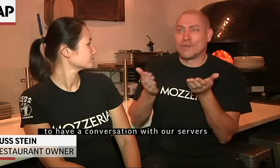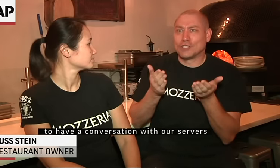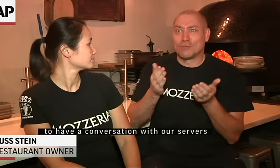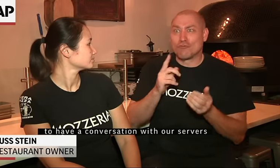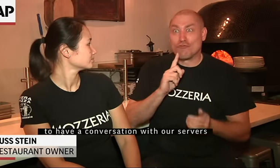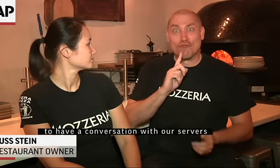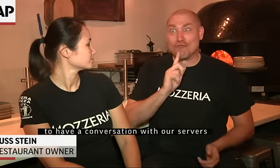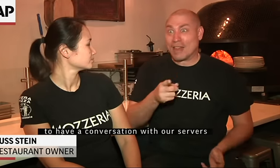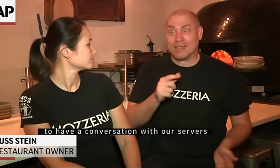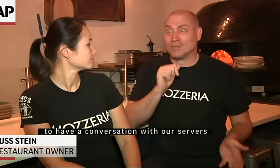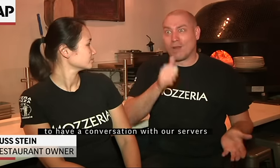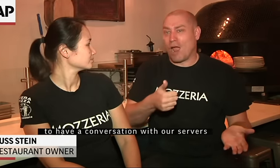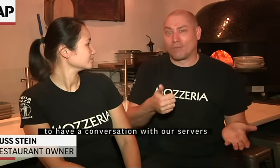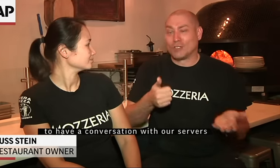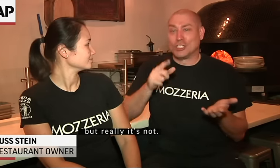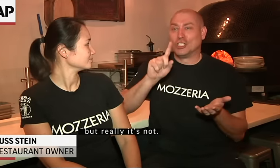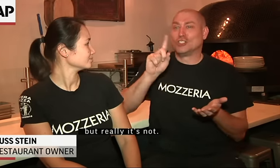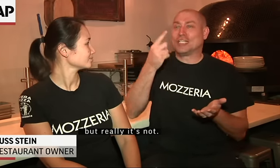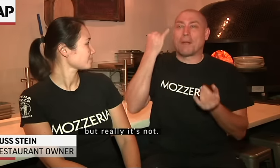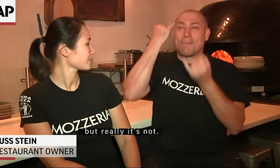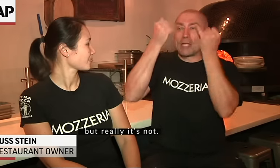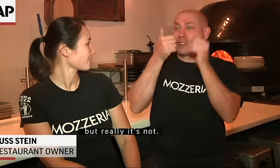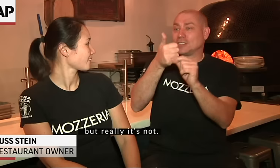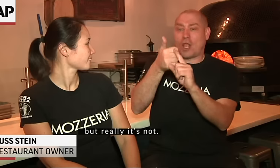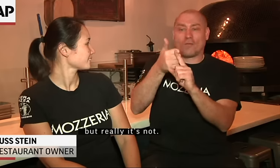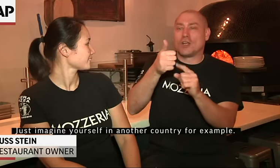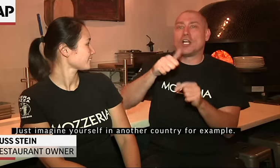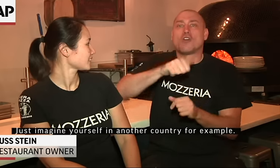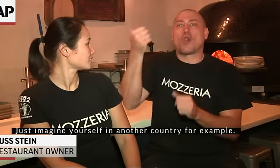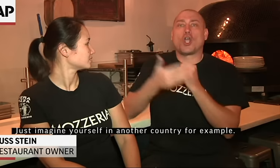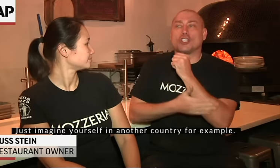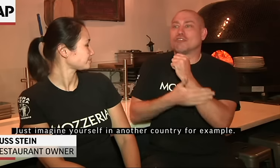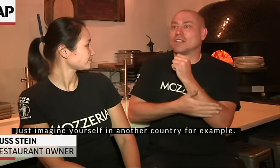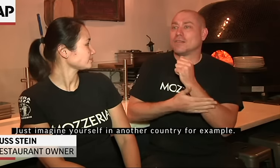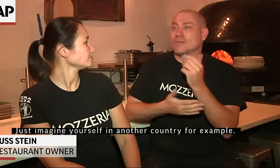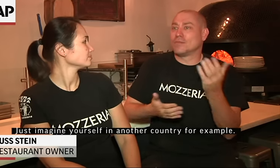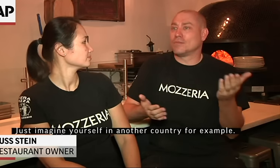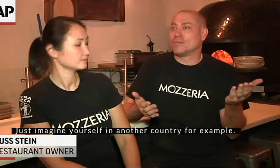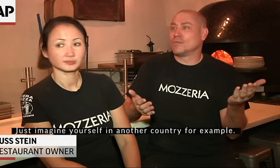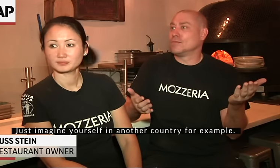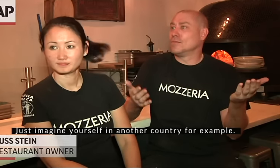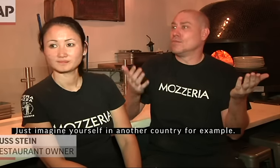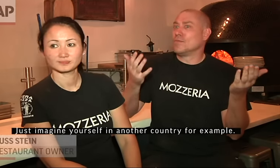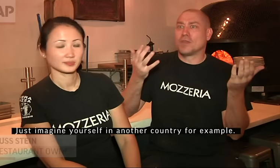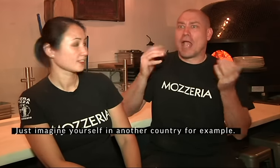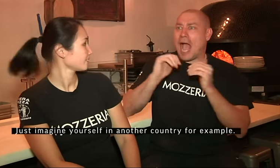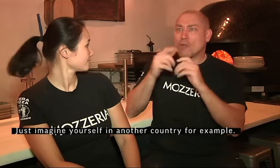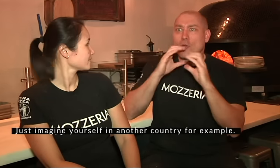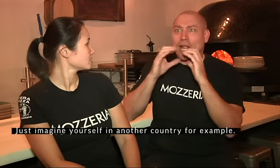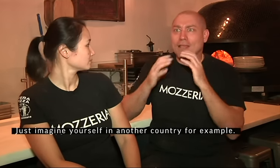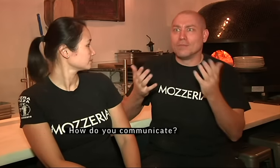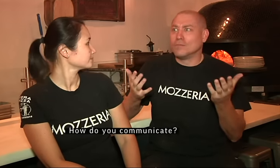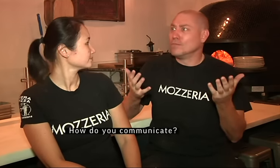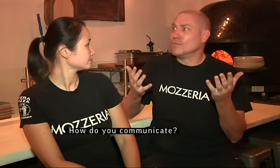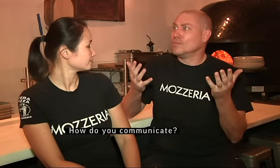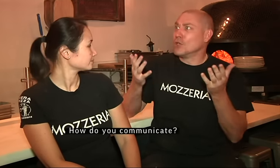with our servers, but really it's not. Just imagine yourself in another country for example. How do you communicate?